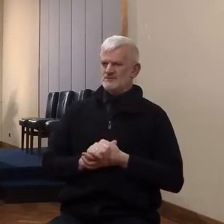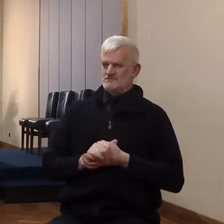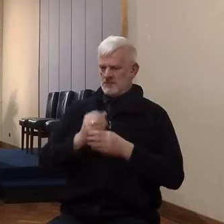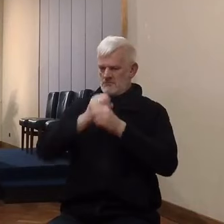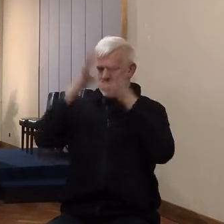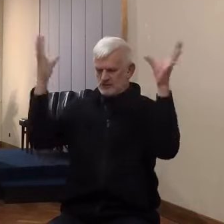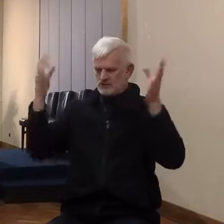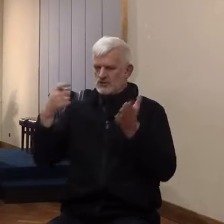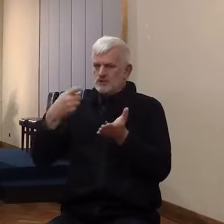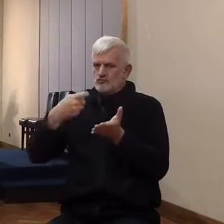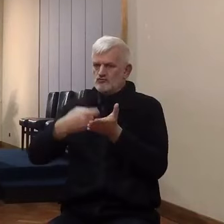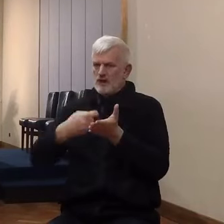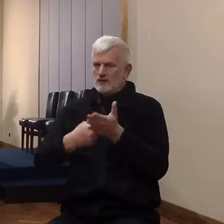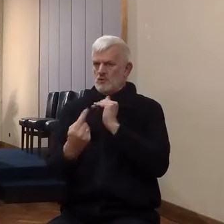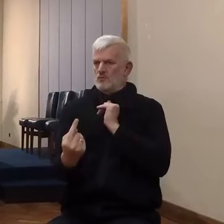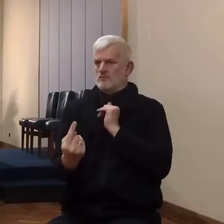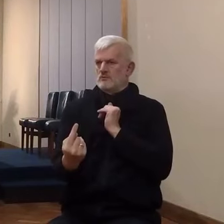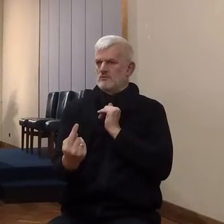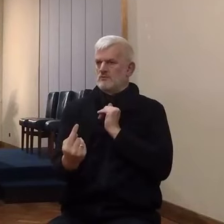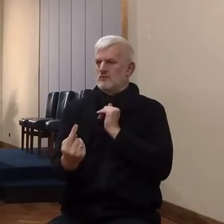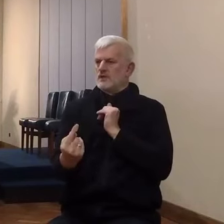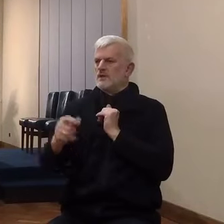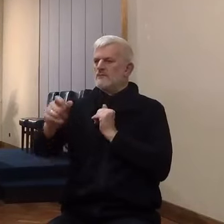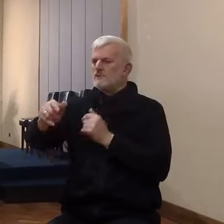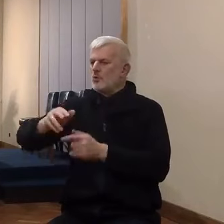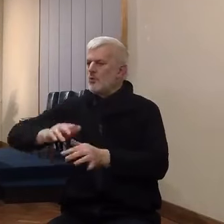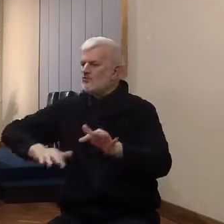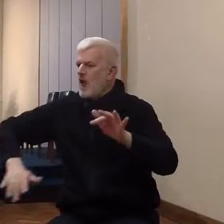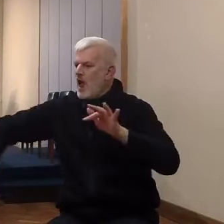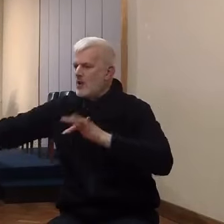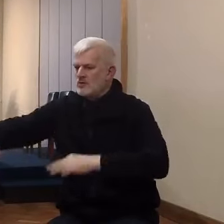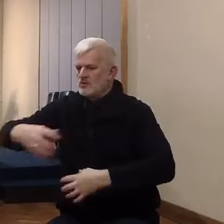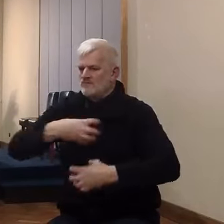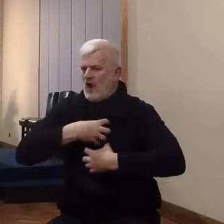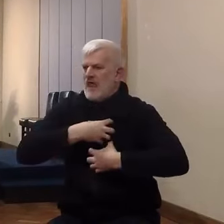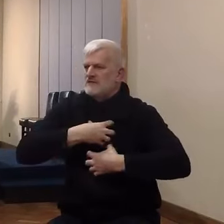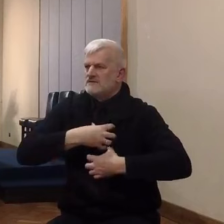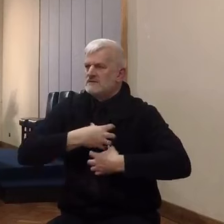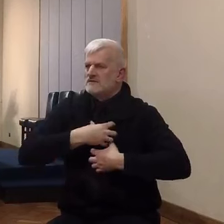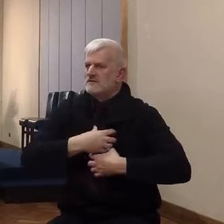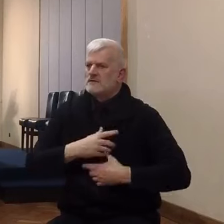but it didn't bring them to seek for peace.